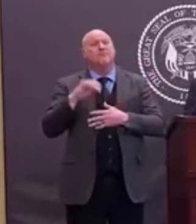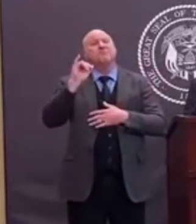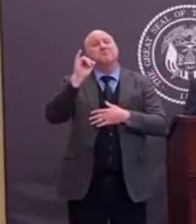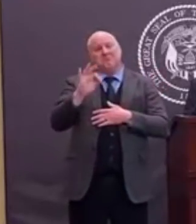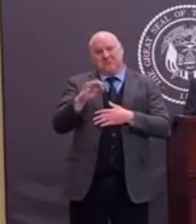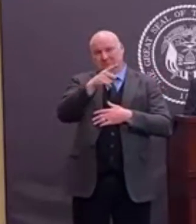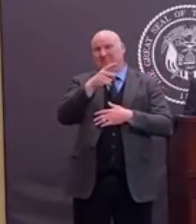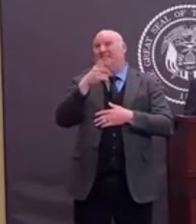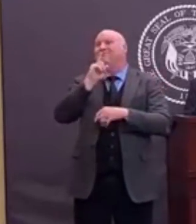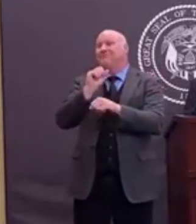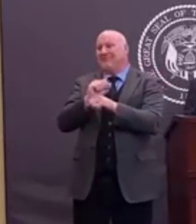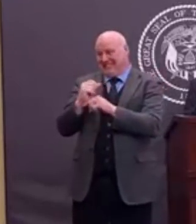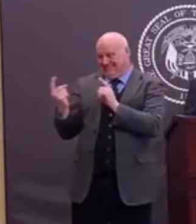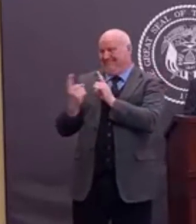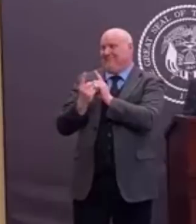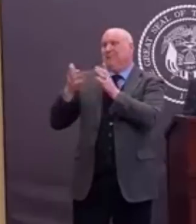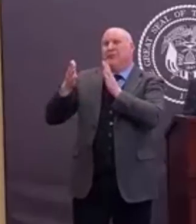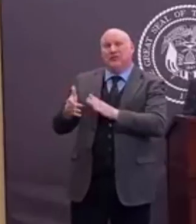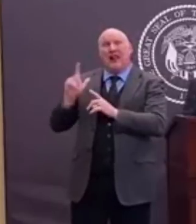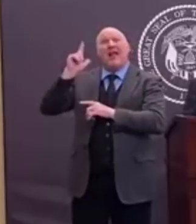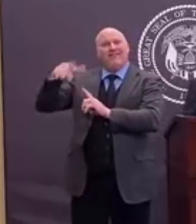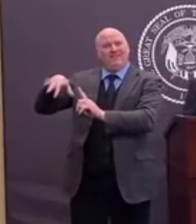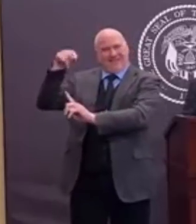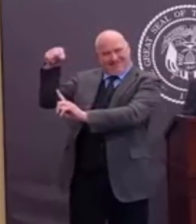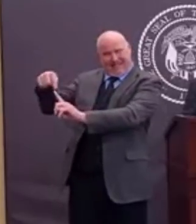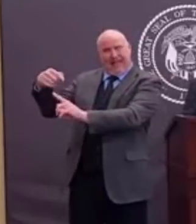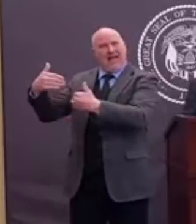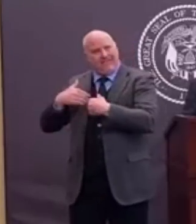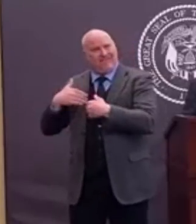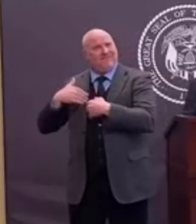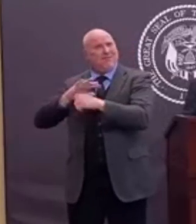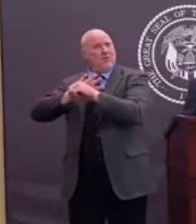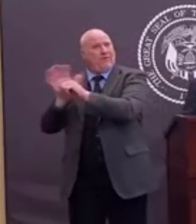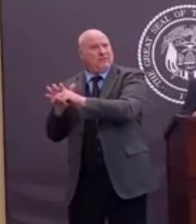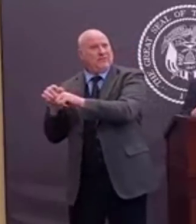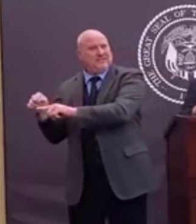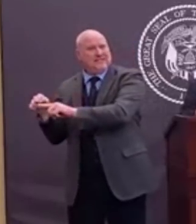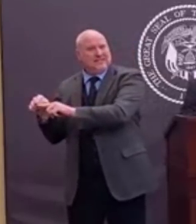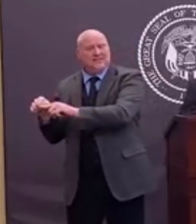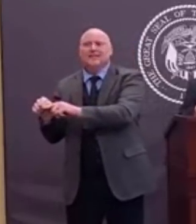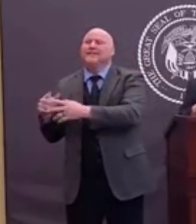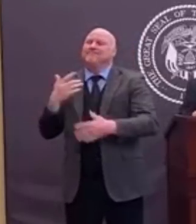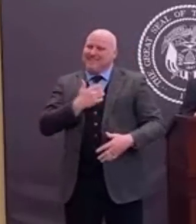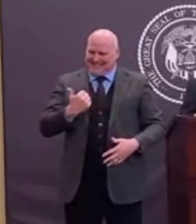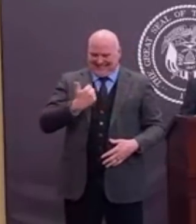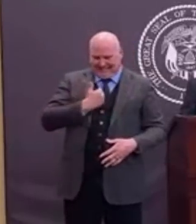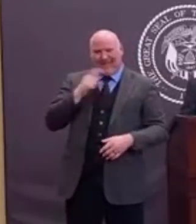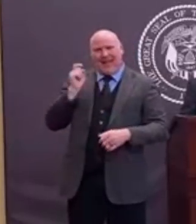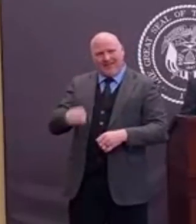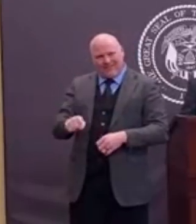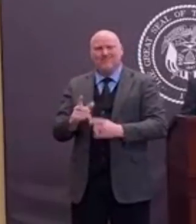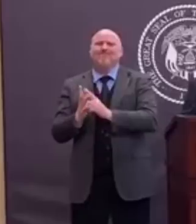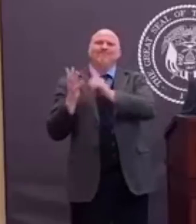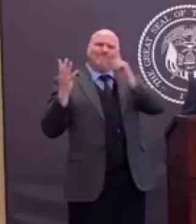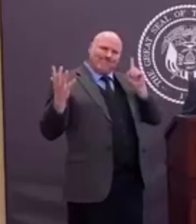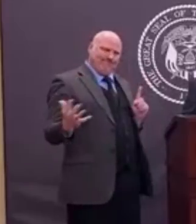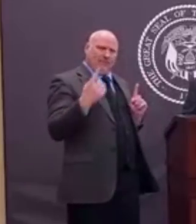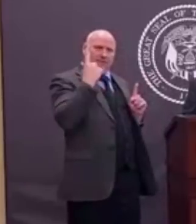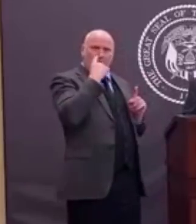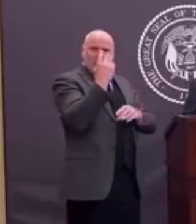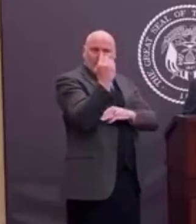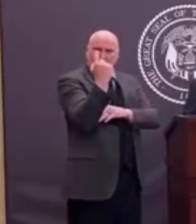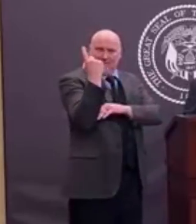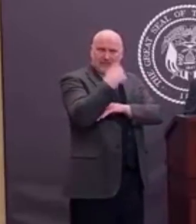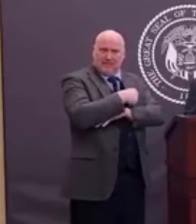-19, then you should, of your own volition, self-quarantine. Again, help us stop the spread of this virus.